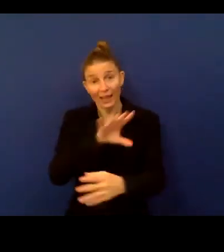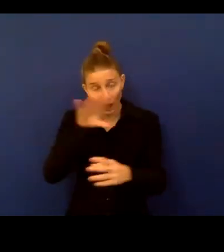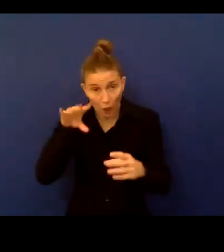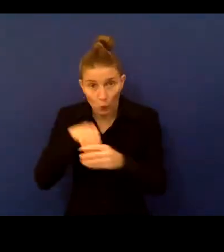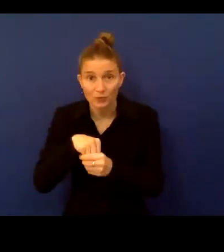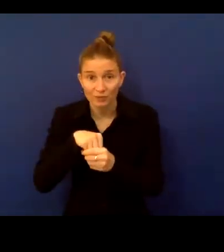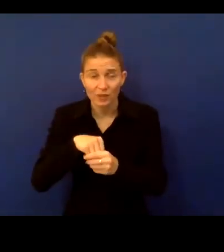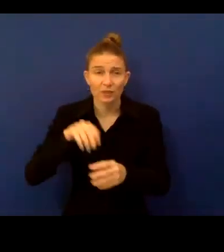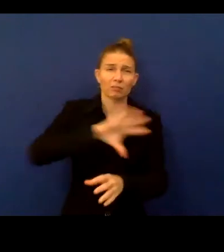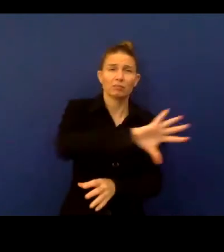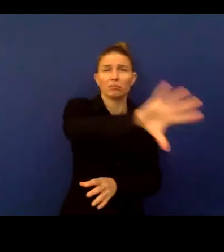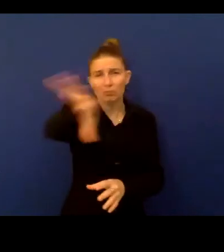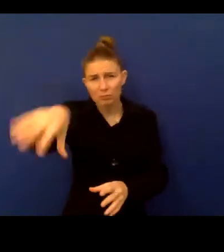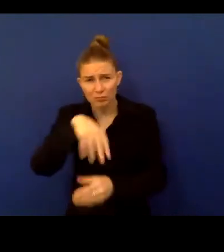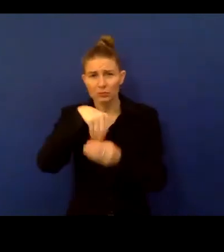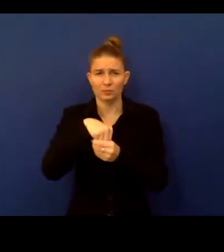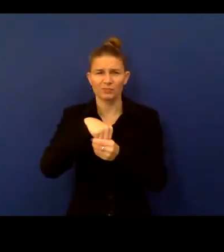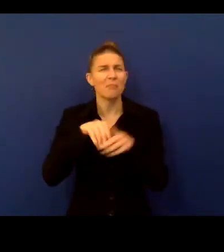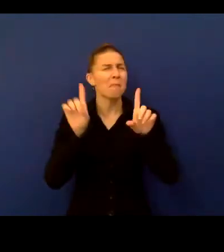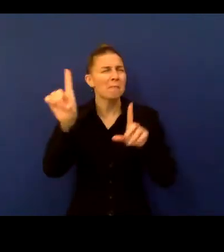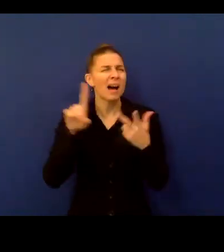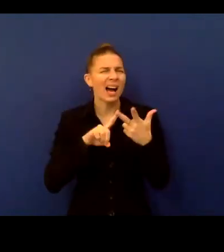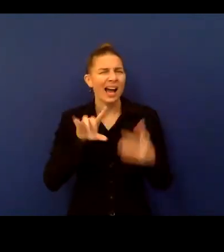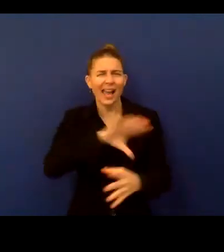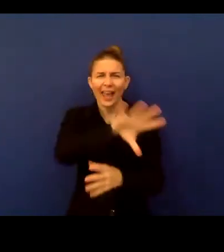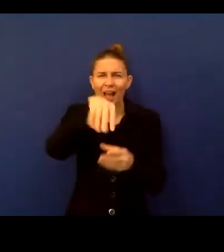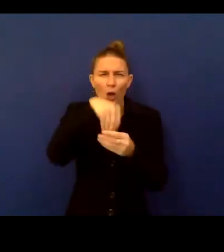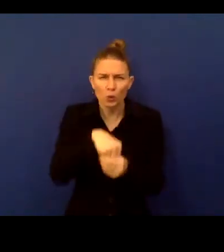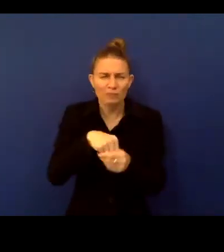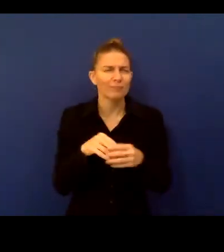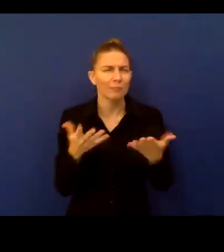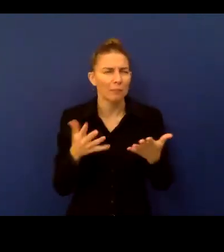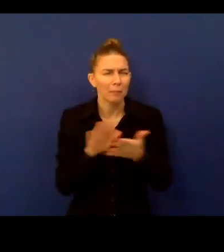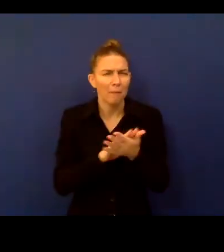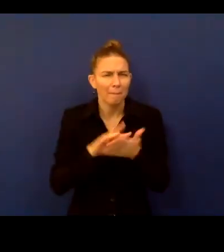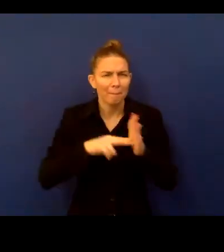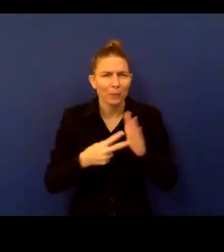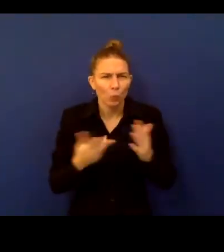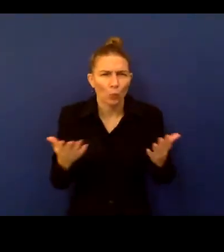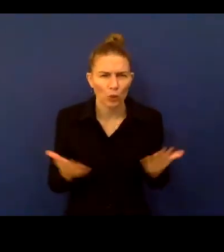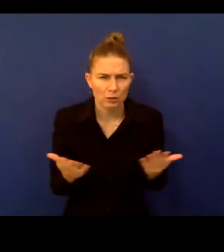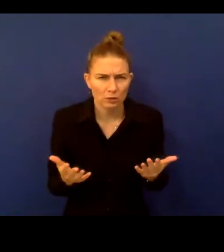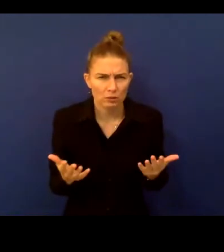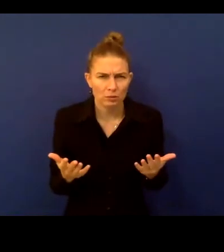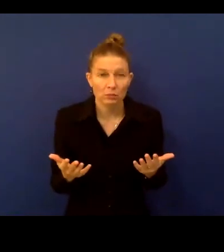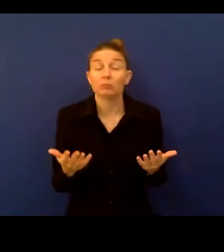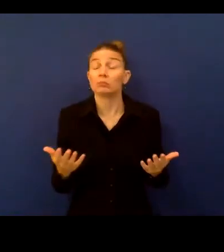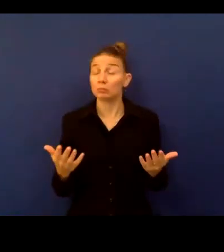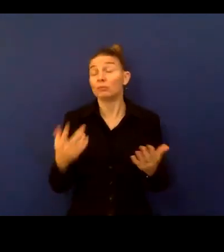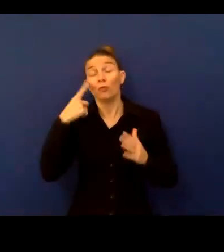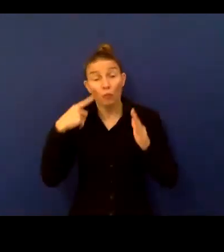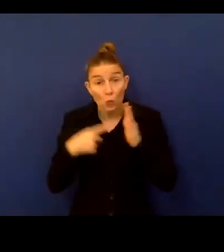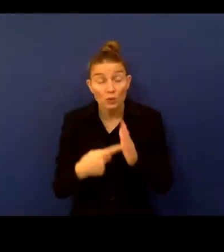means many different things. It means, first of all, using deliberate, proactive strategy